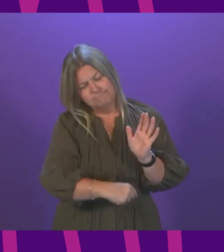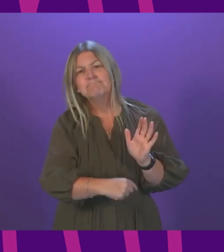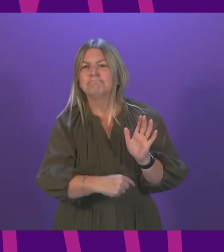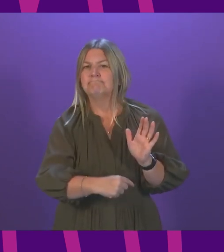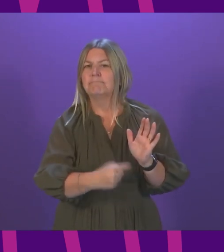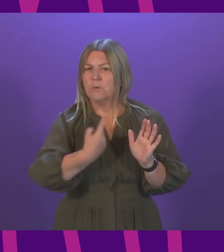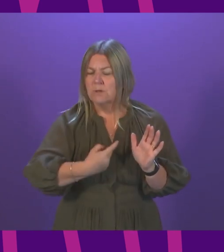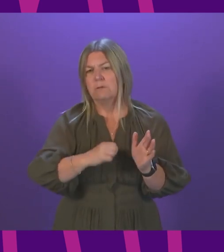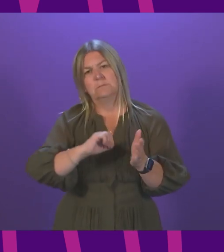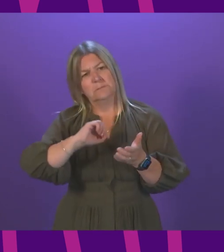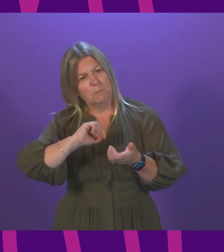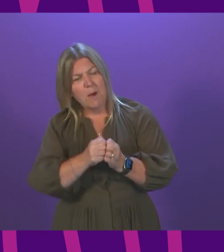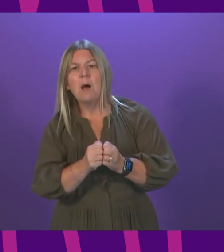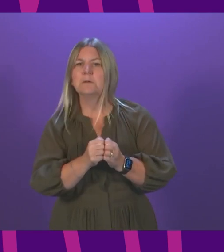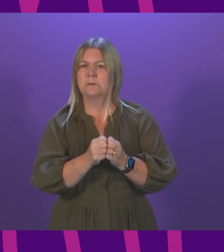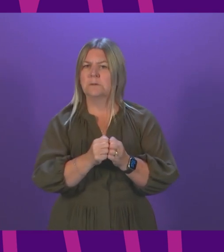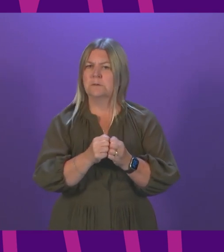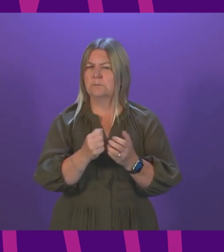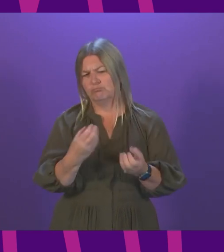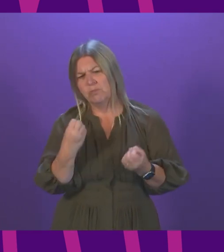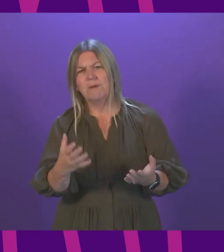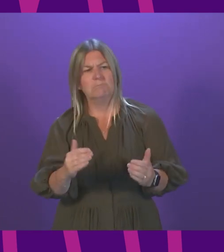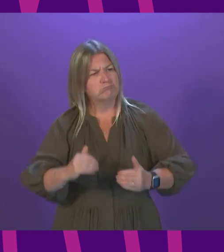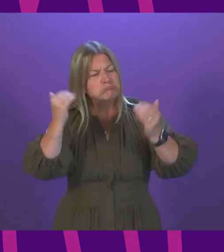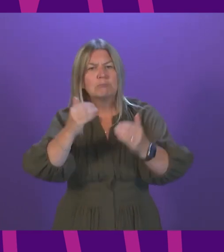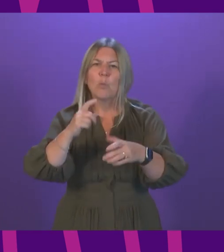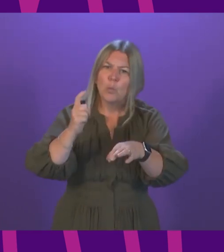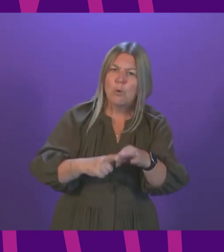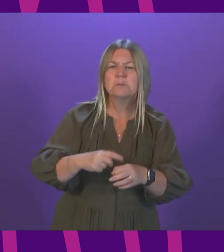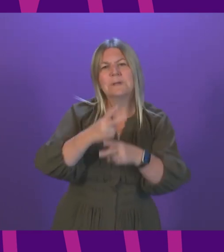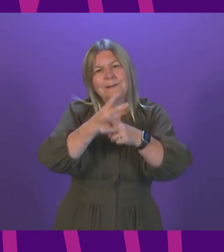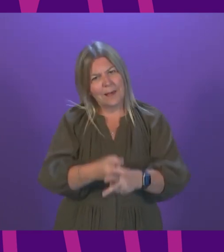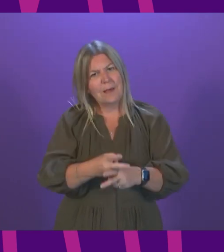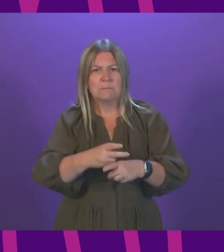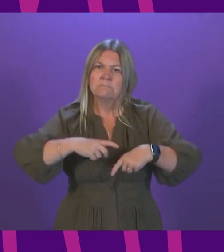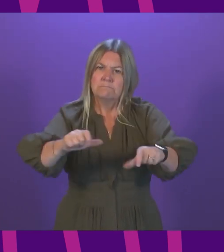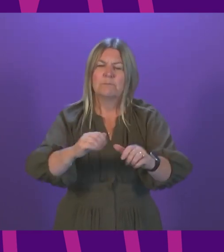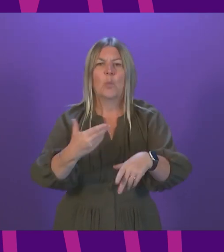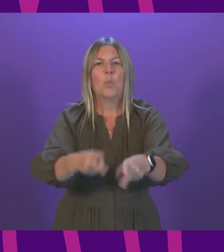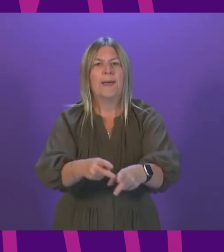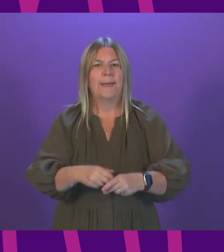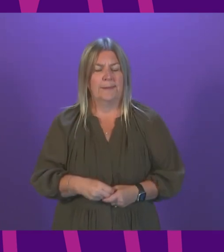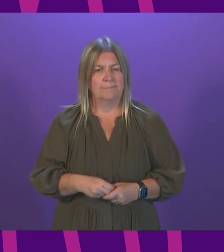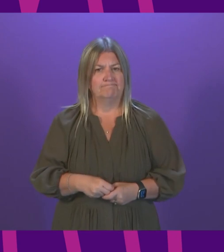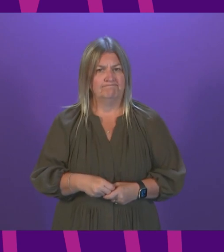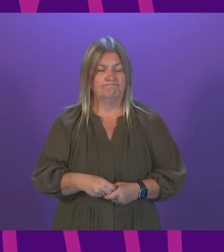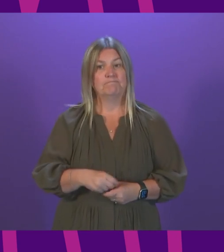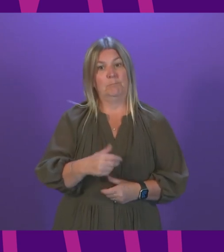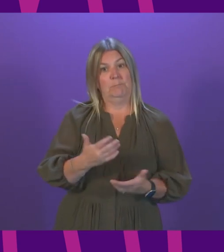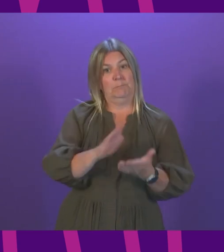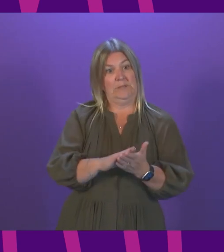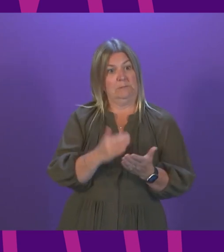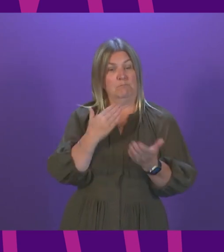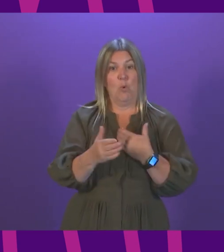to ensure we can deliver high-quality, safe care in the coming months and in a sustainable way. This will create capacity in our community health